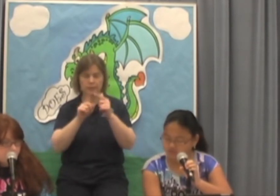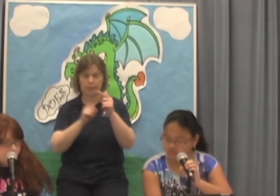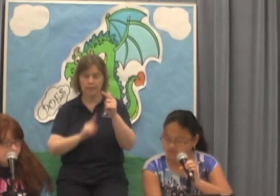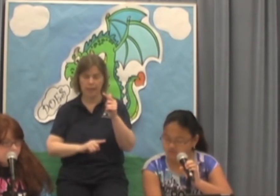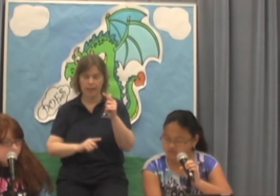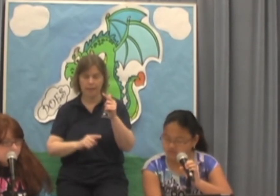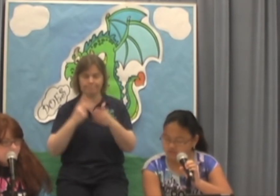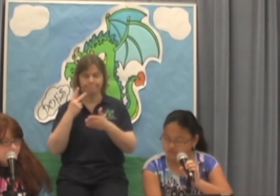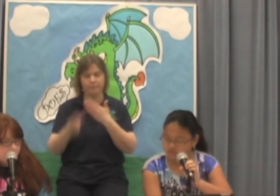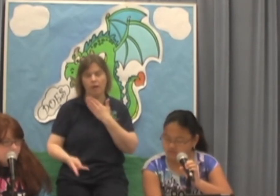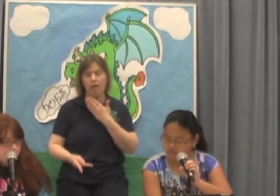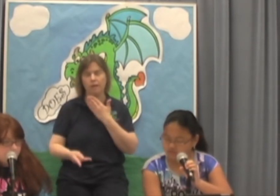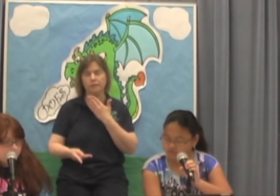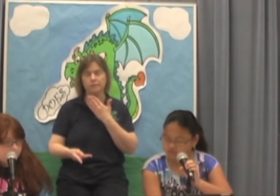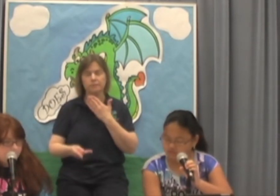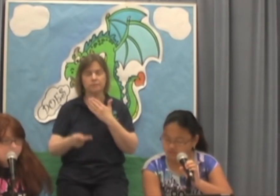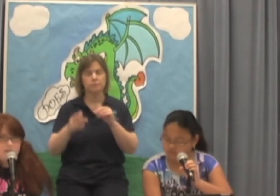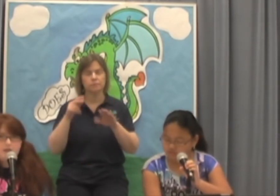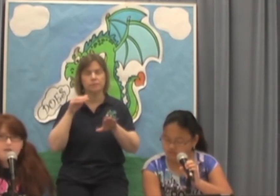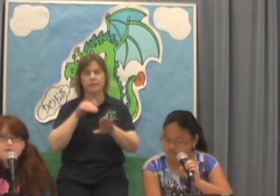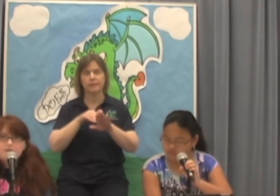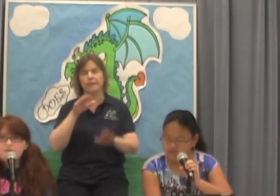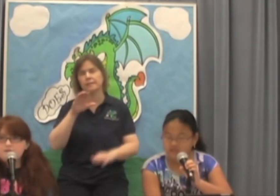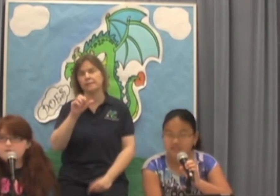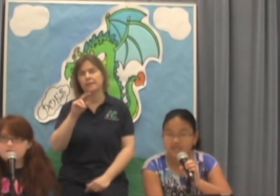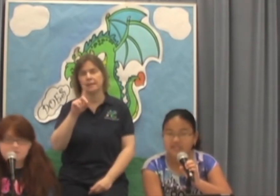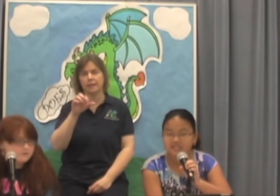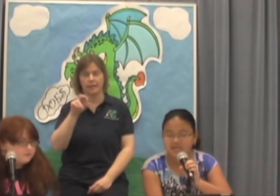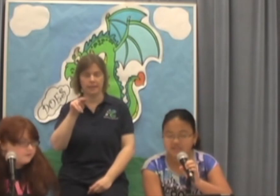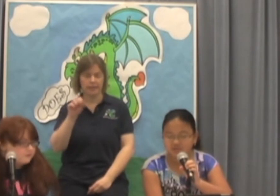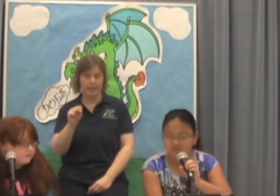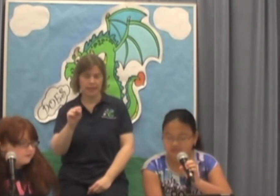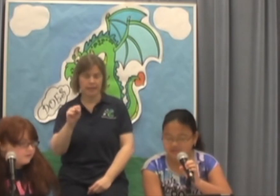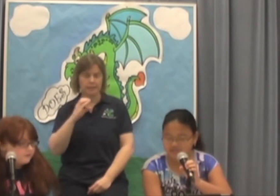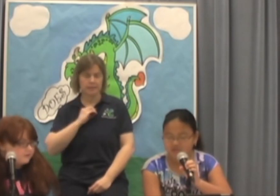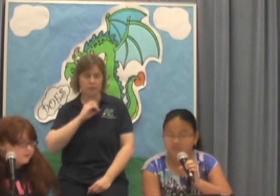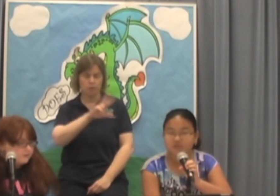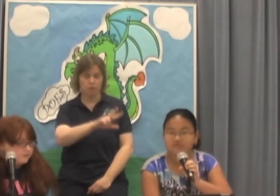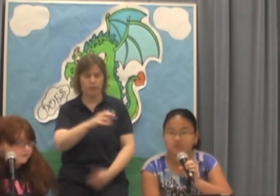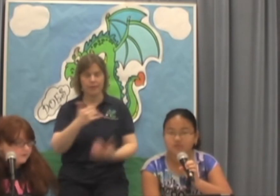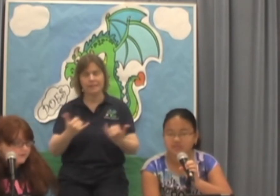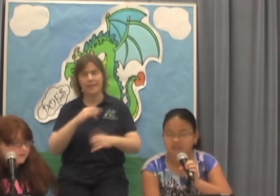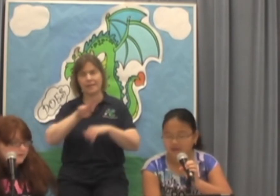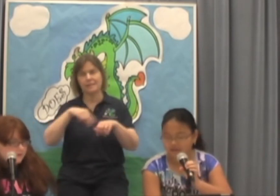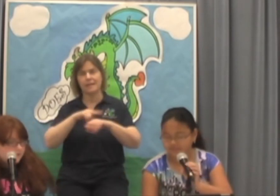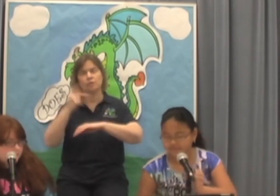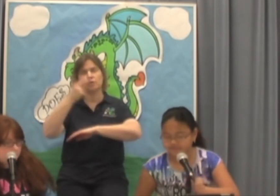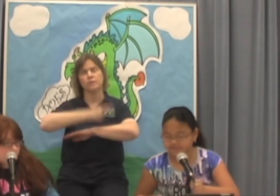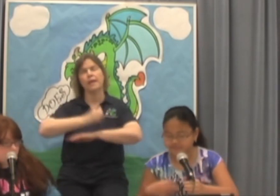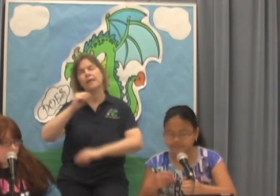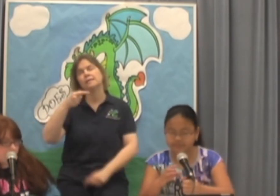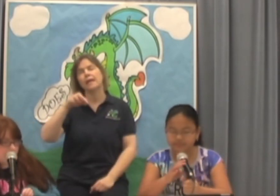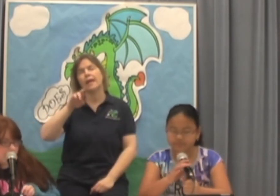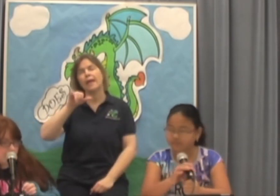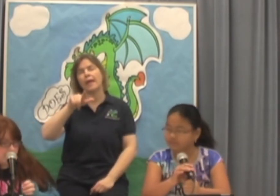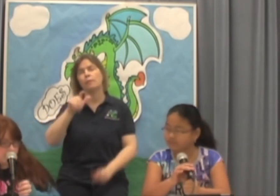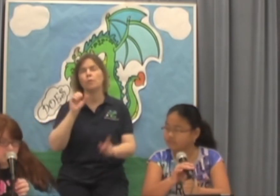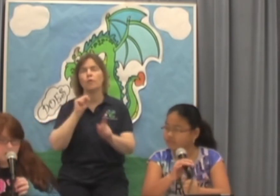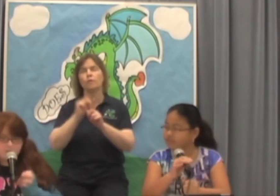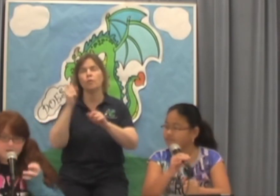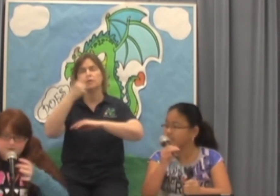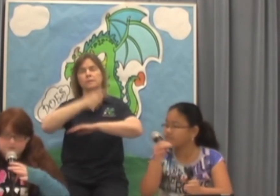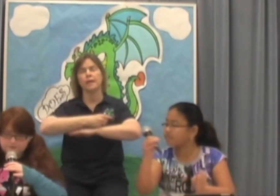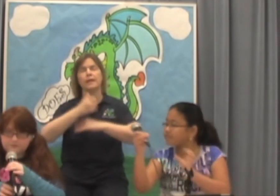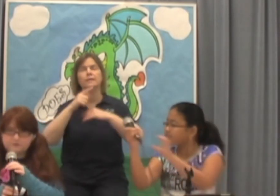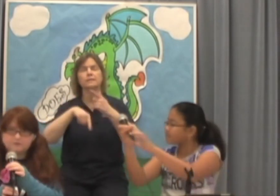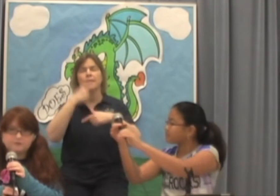lost to the Canadians. The other three. Today's national day is April Fool's Day. The sign of the day is